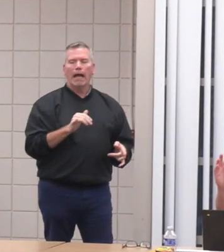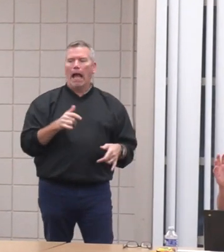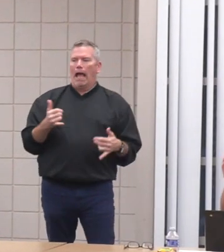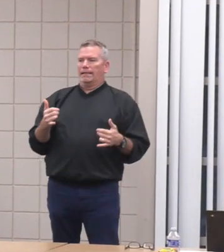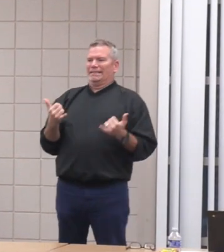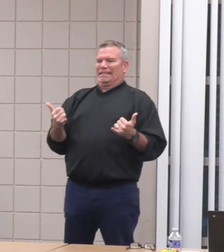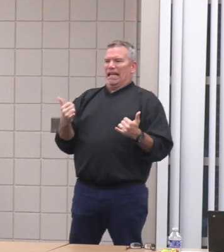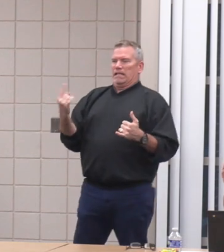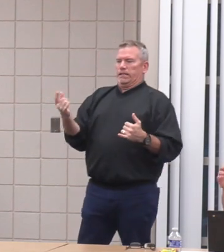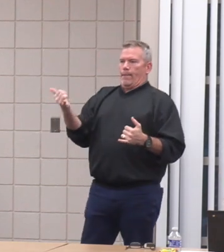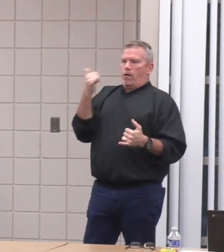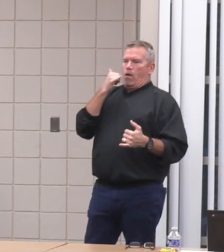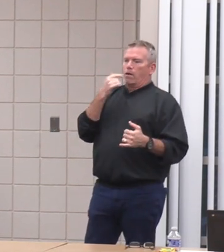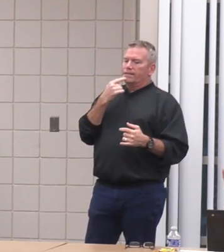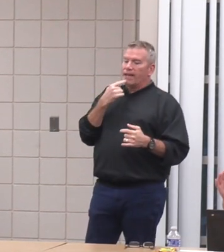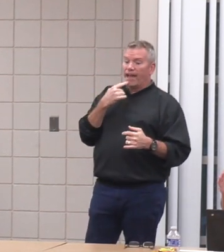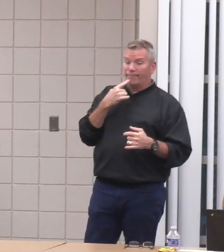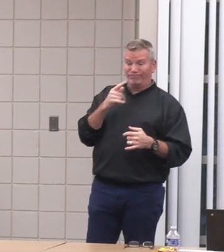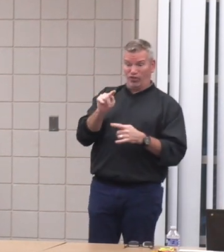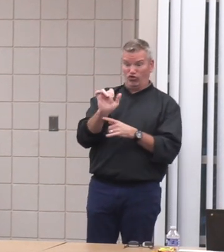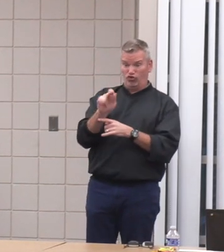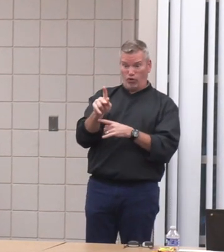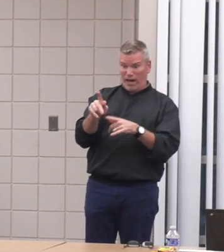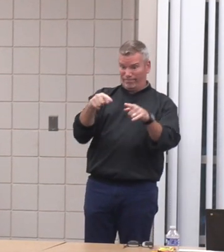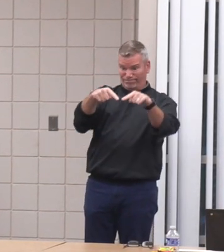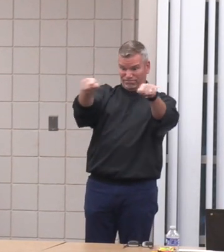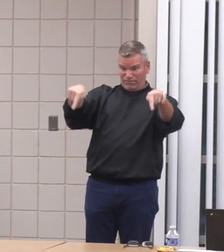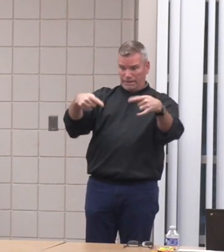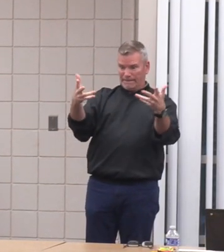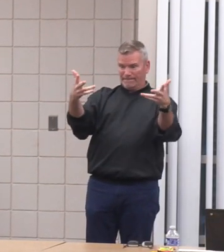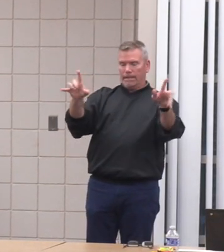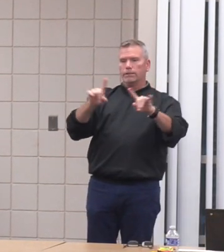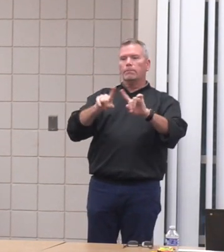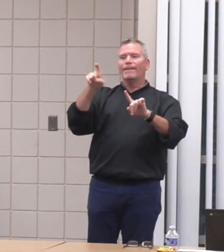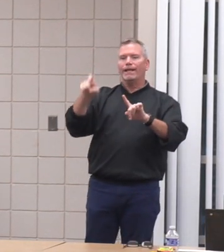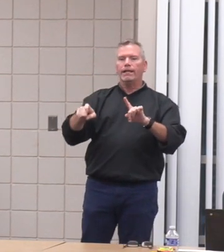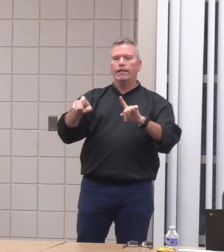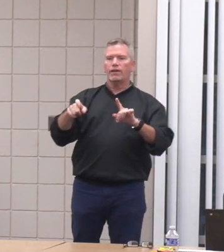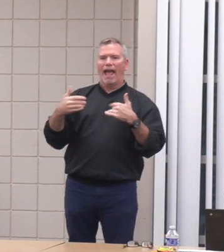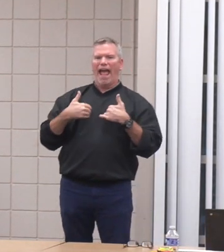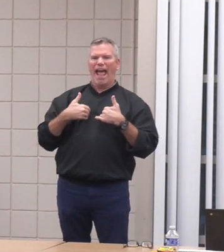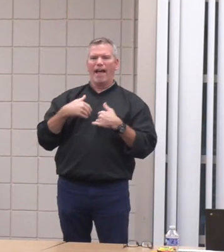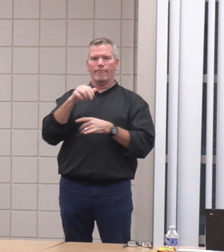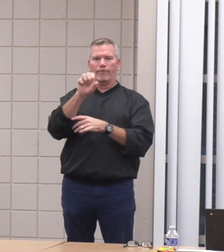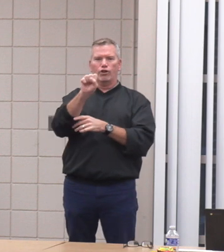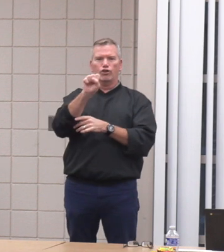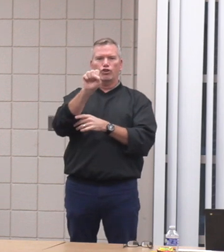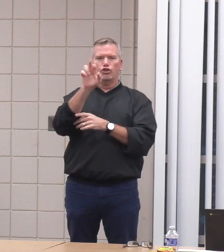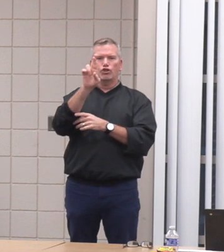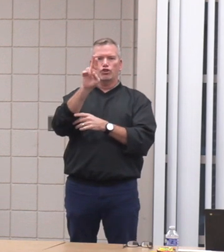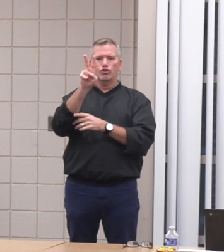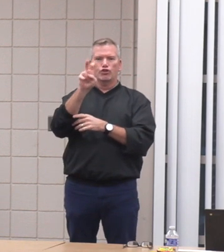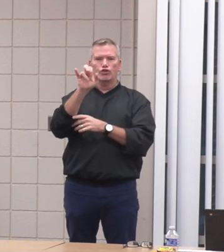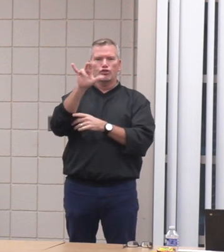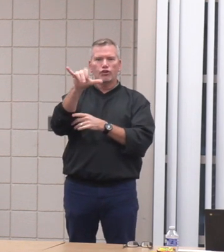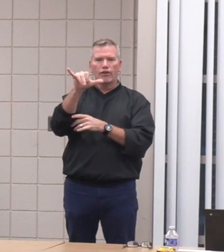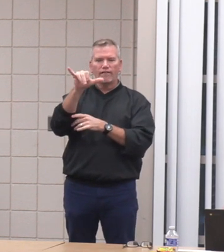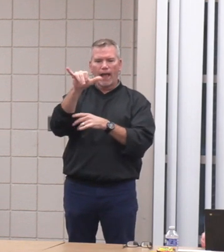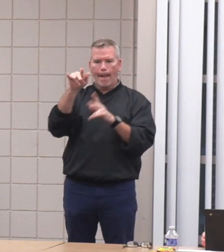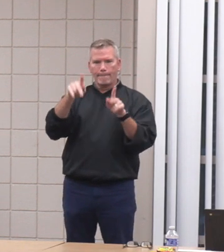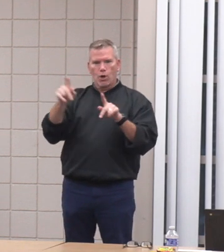a surveyor that comes out to make sure that the distance is, and that the thing's precise, so we're waiting on the